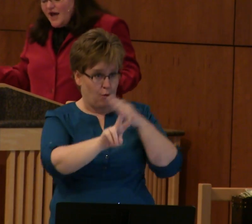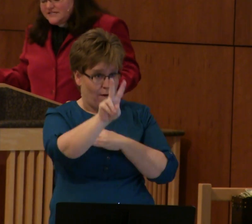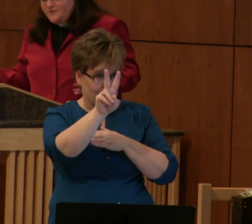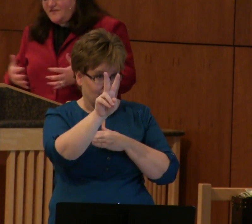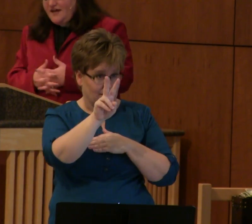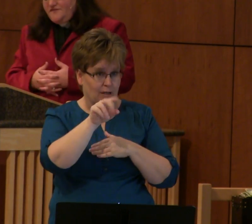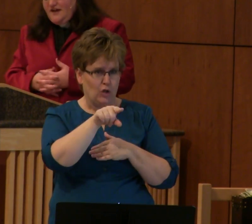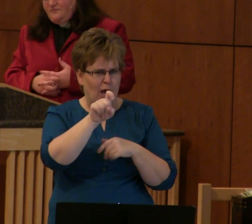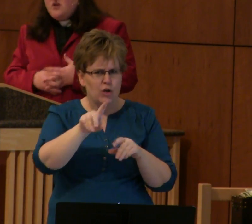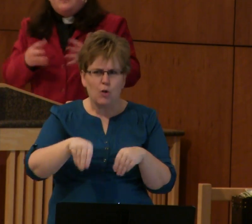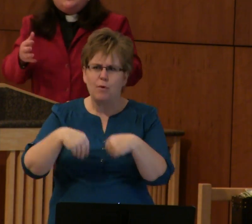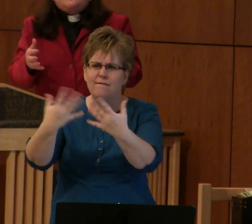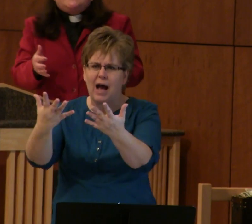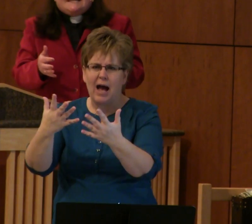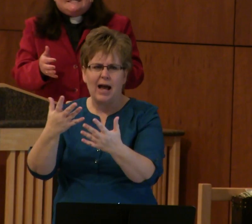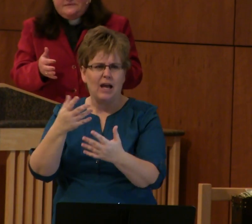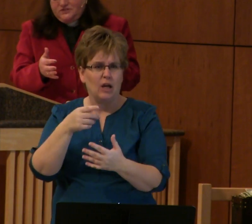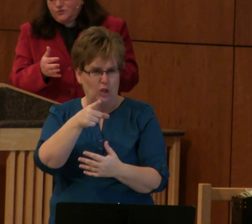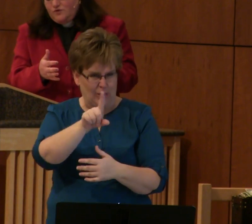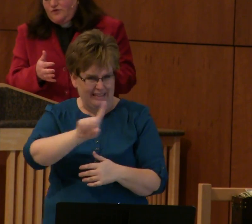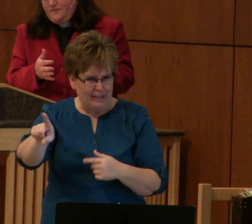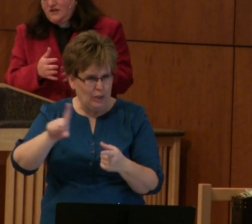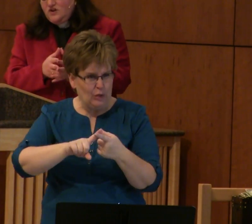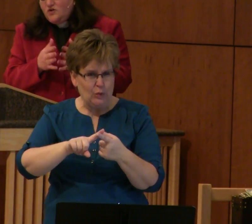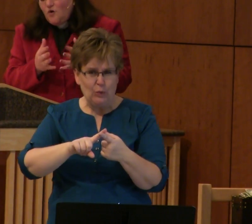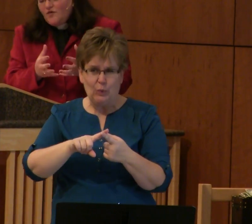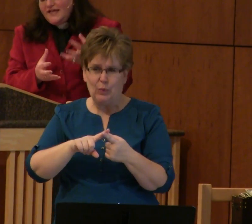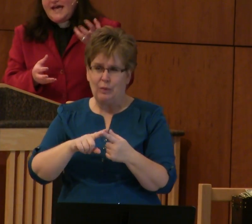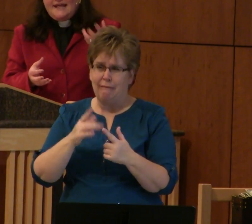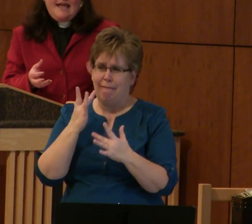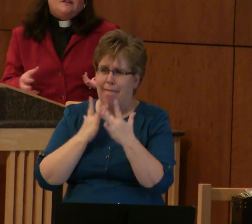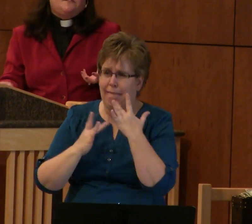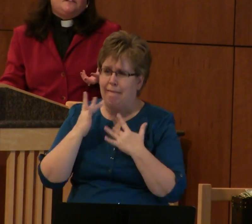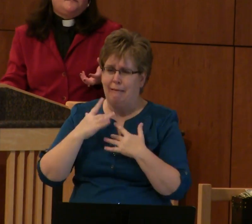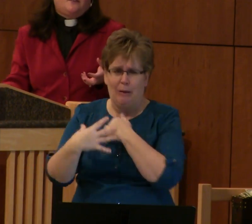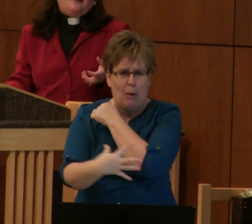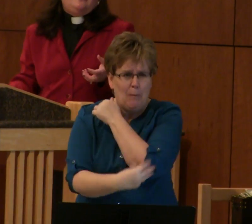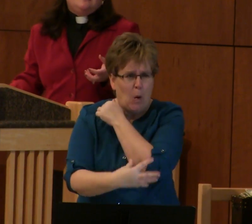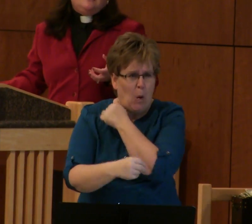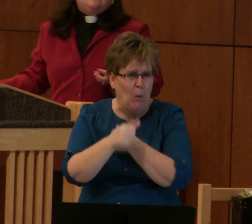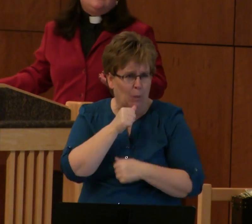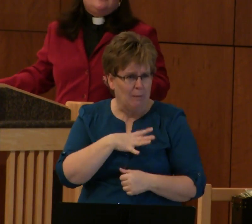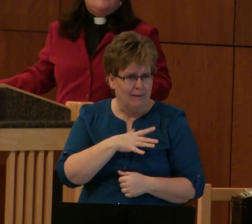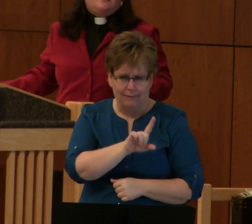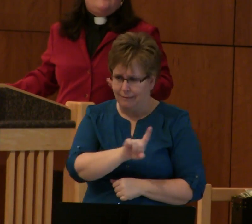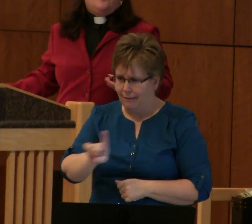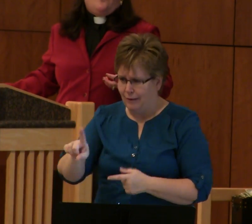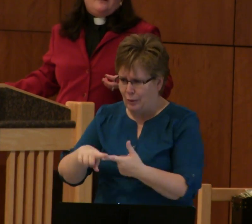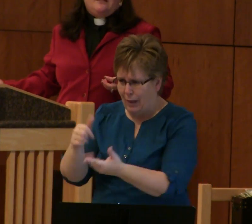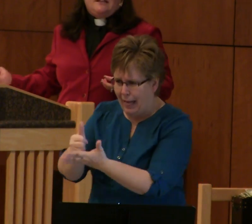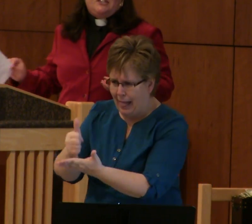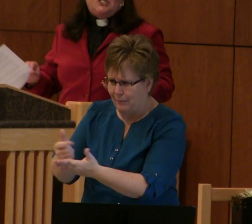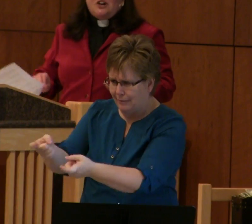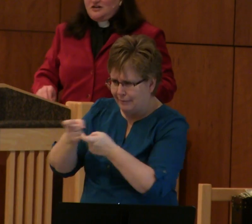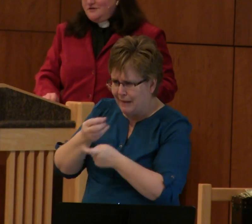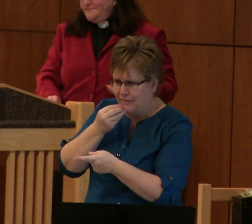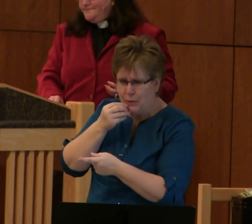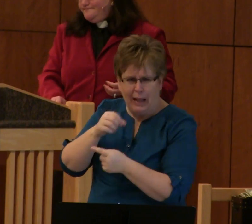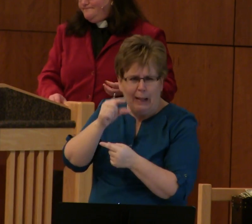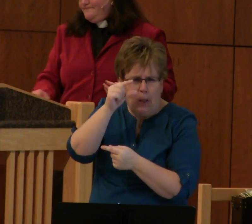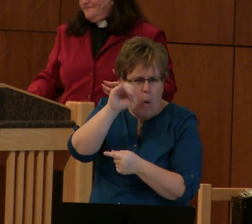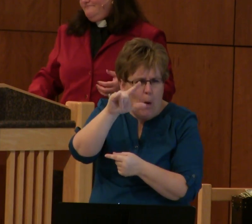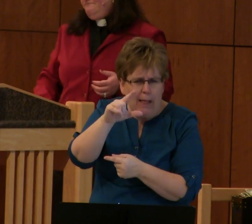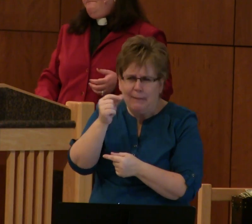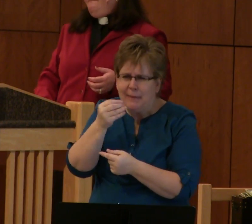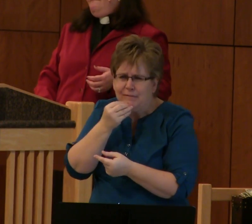and you had to provide for him, would you send him to a woman who only had a handful of grain and a little bit of oil in a jar?